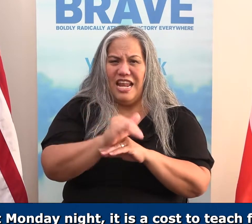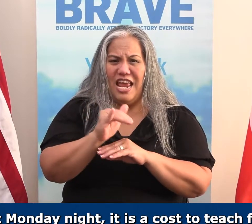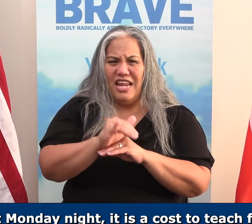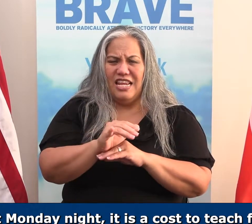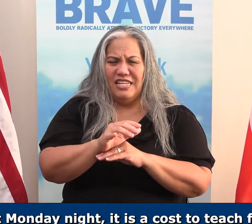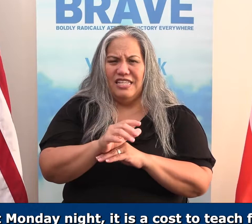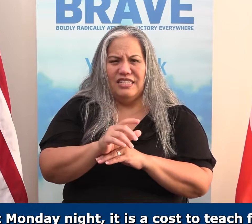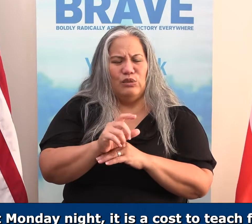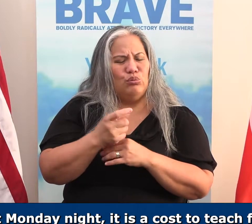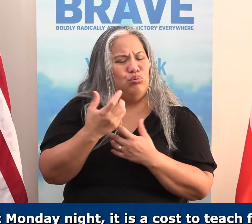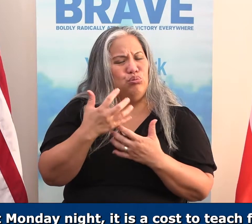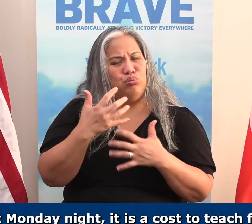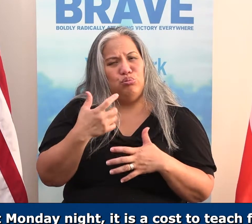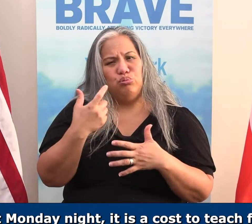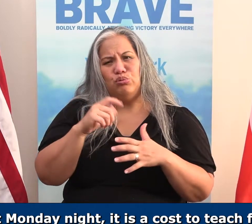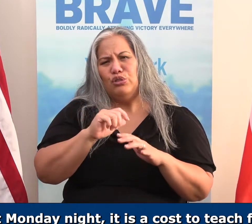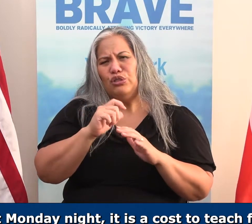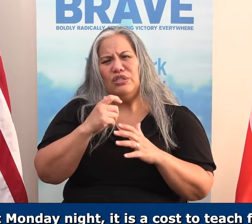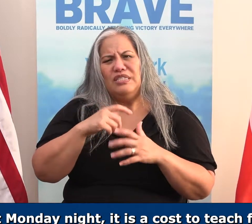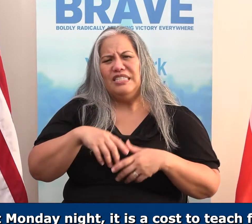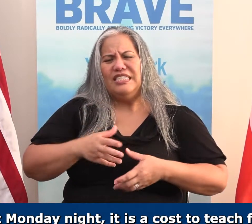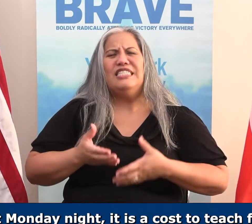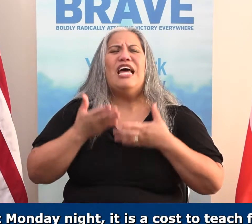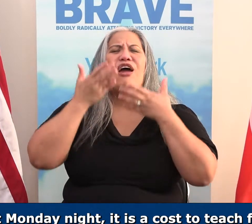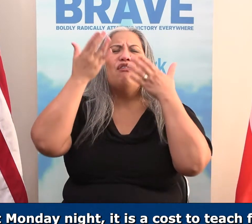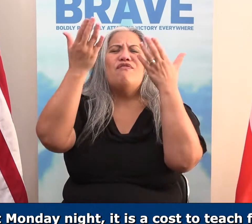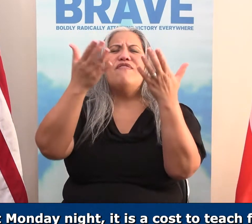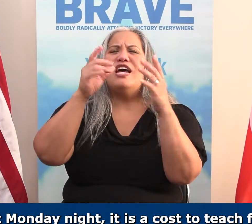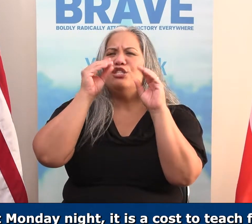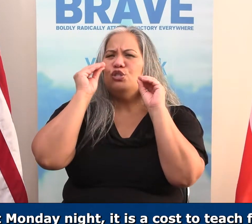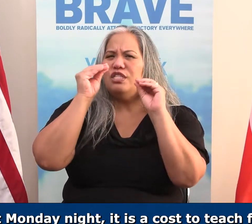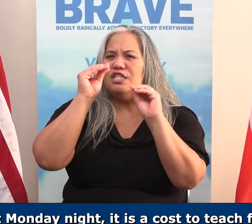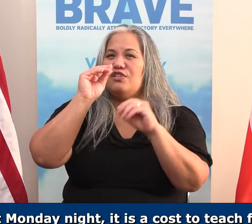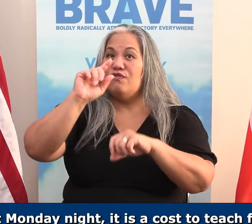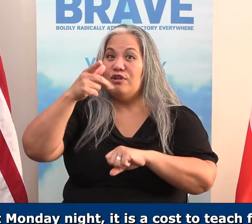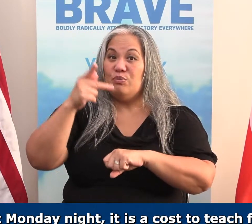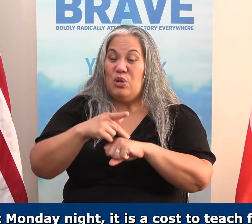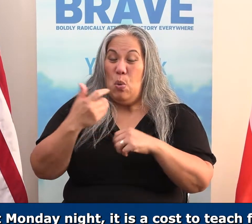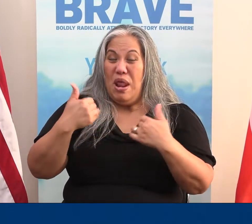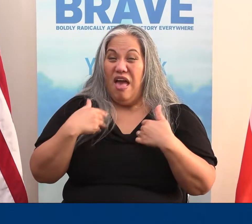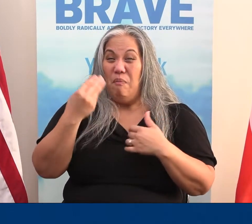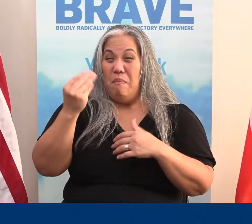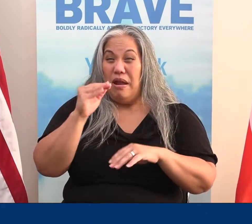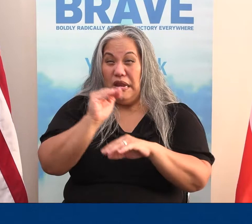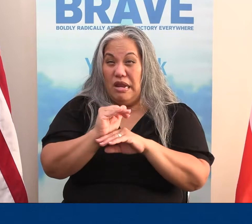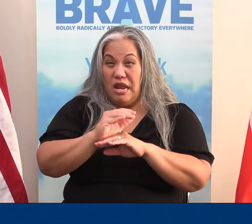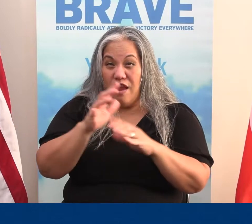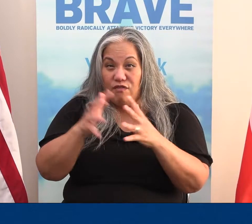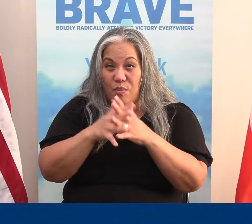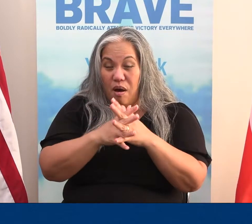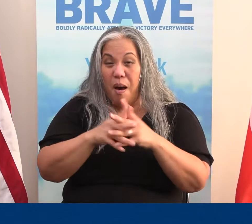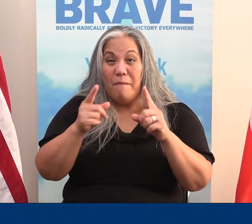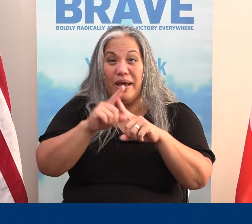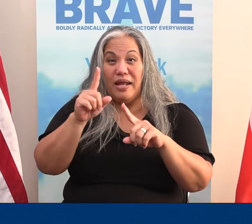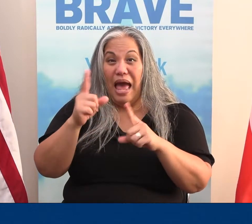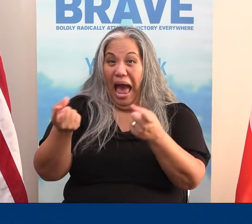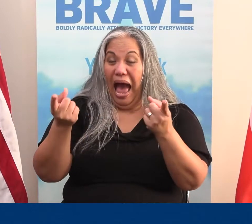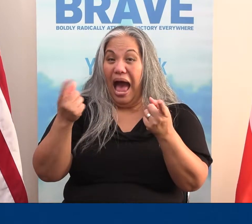night, it is a cost to teach first principles when there's Monday night football on. But, I'm coming.